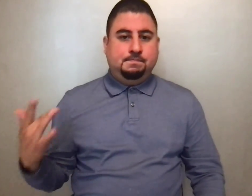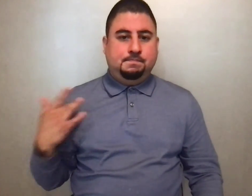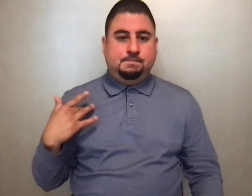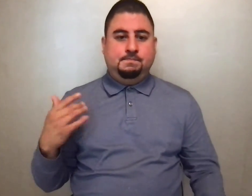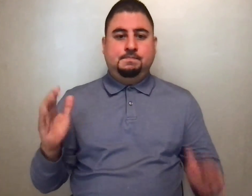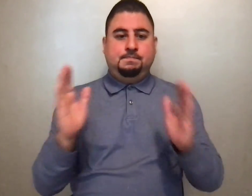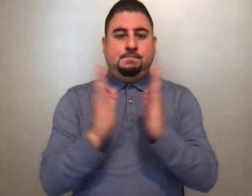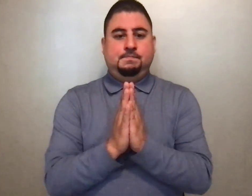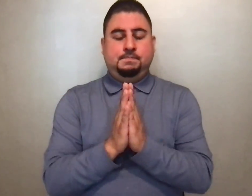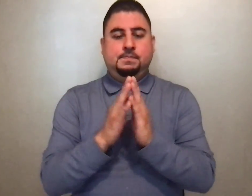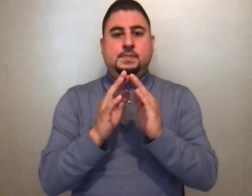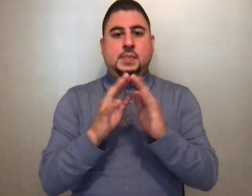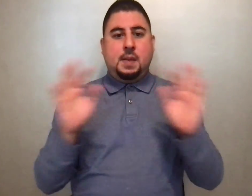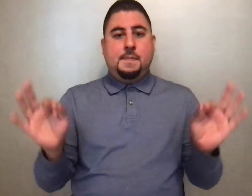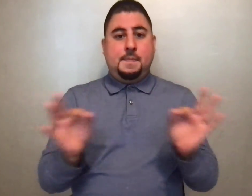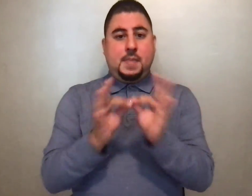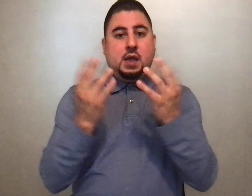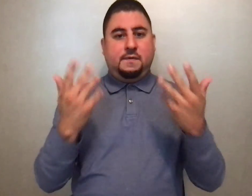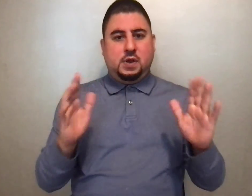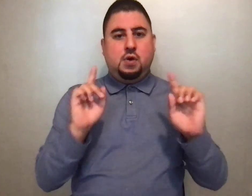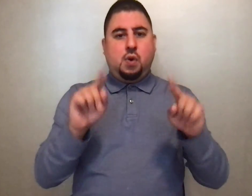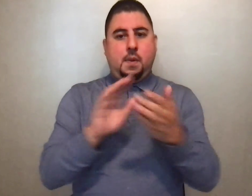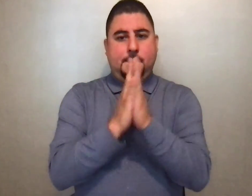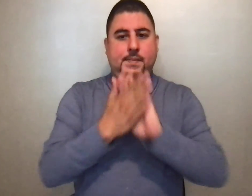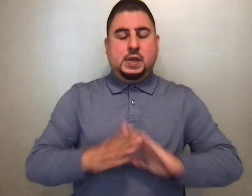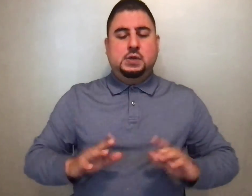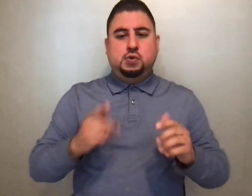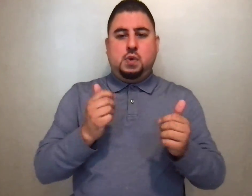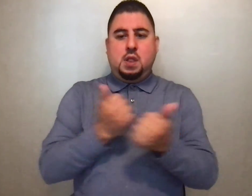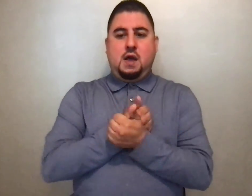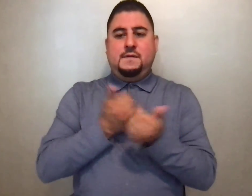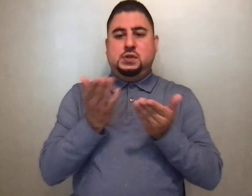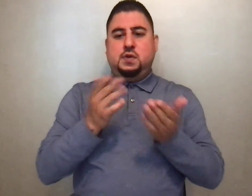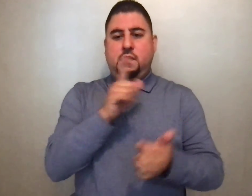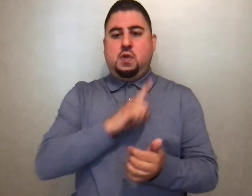The Mass has ended. Let us go in peace to serve our Lord and each other.